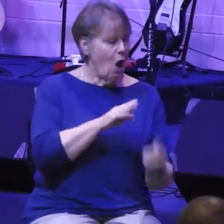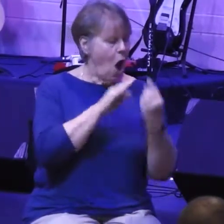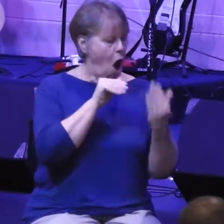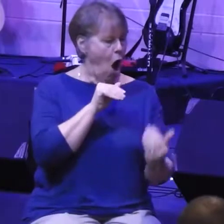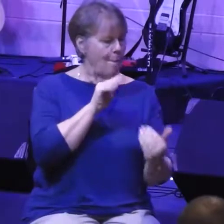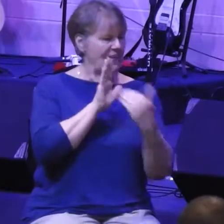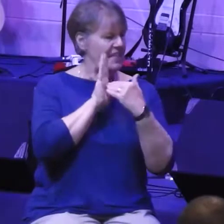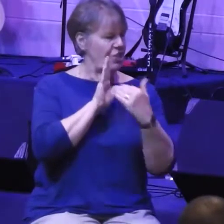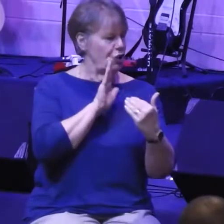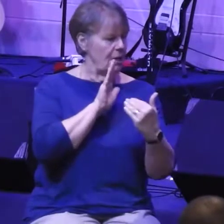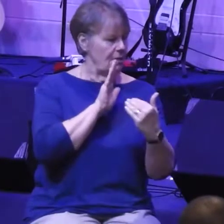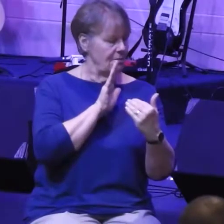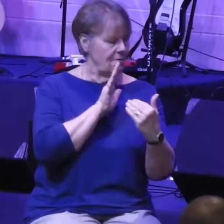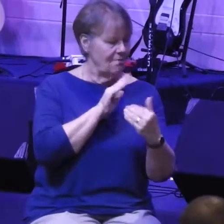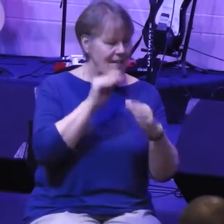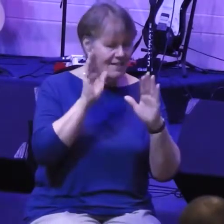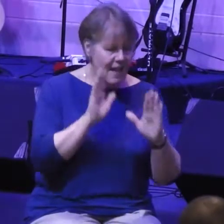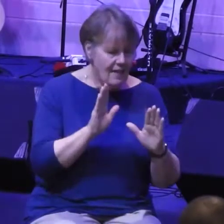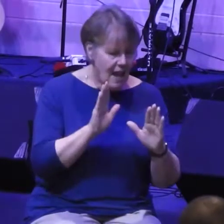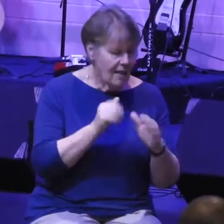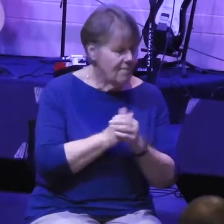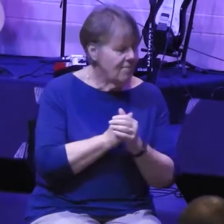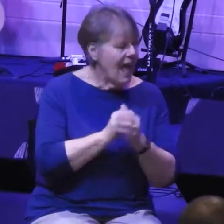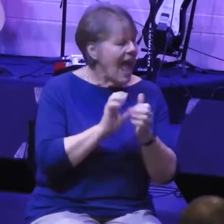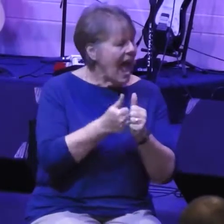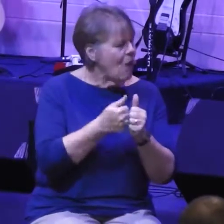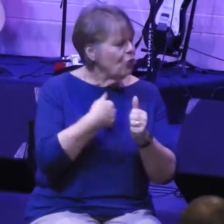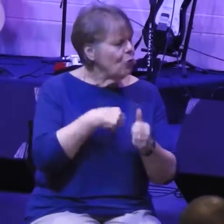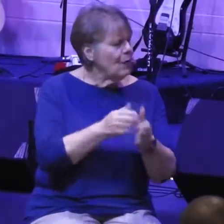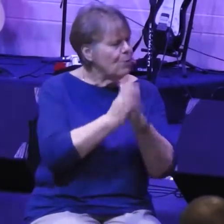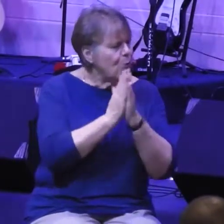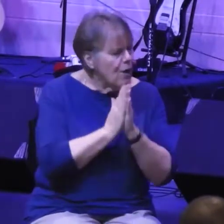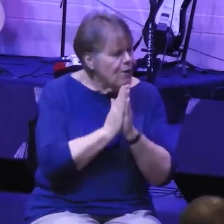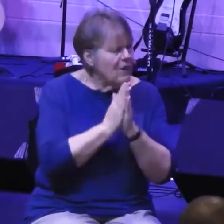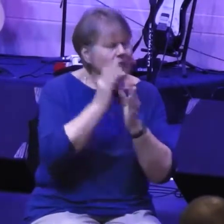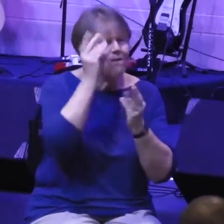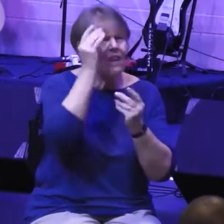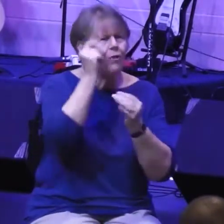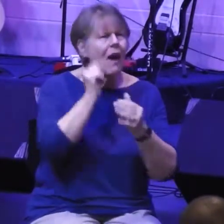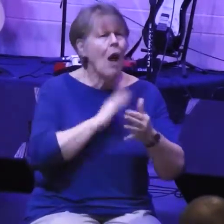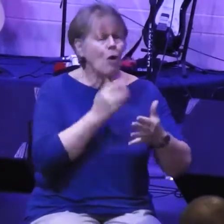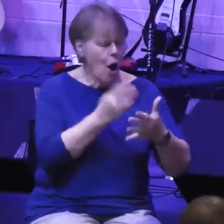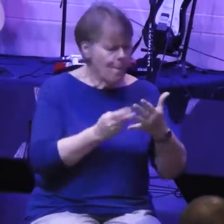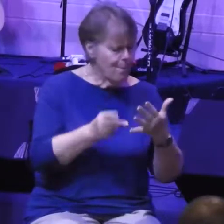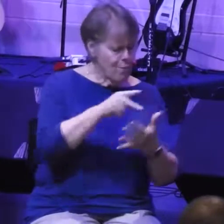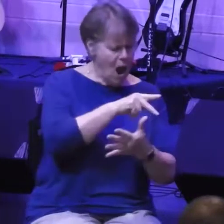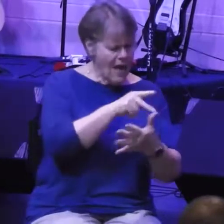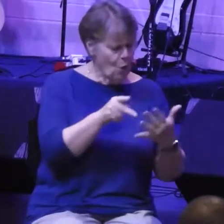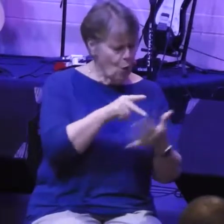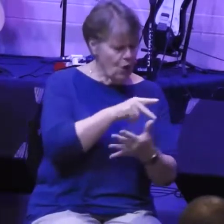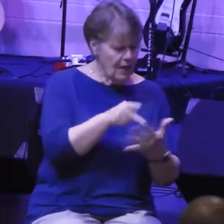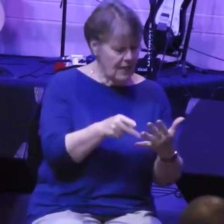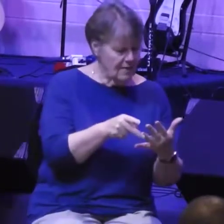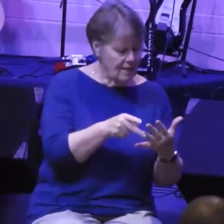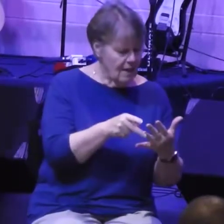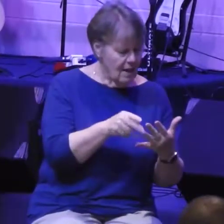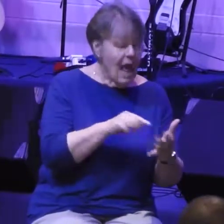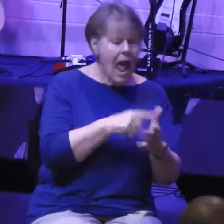It's all about how when we prayerfully figure out our priorities in life and we let those create some plans,